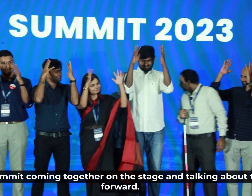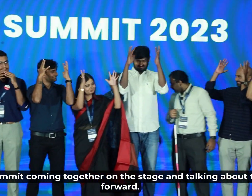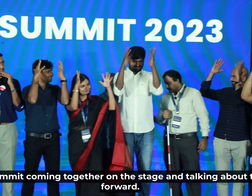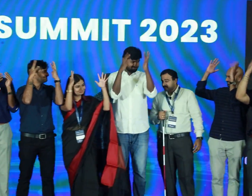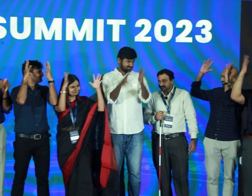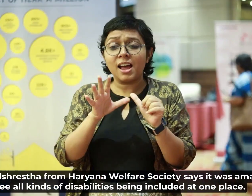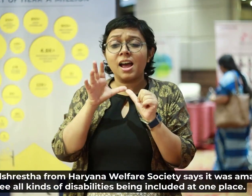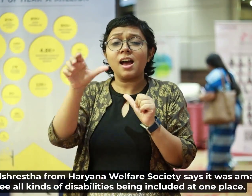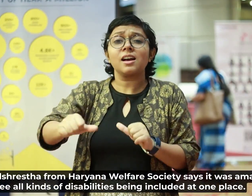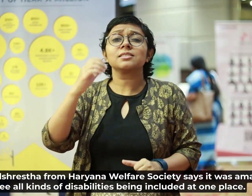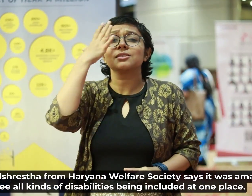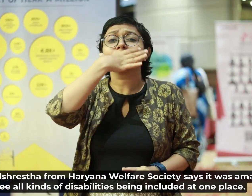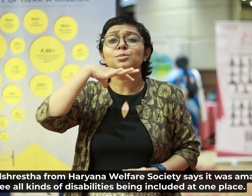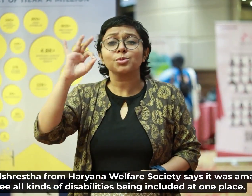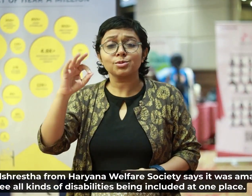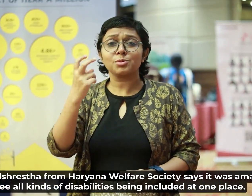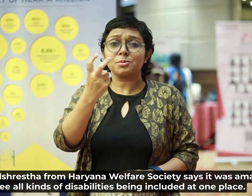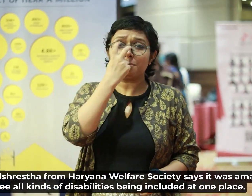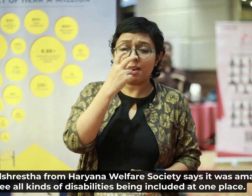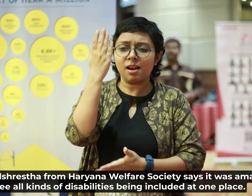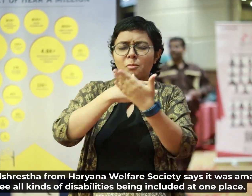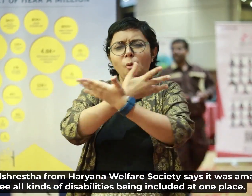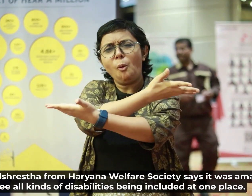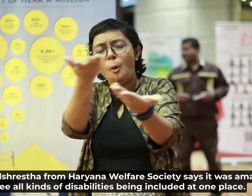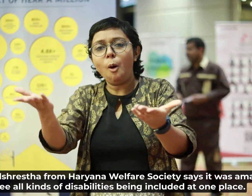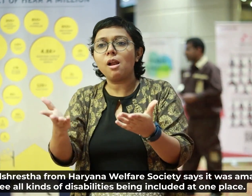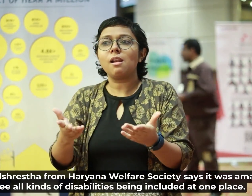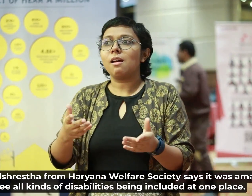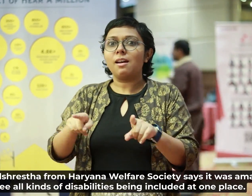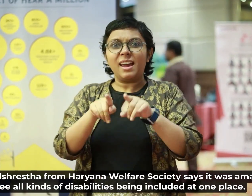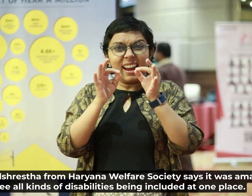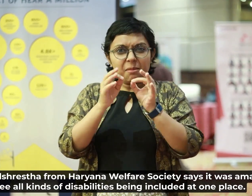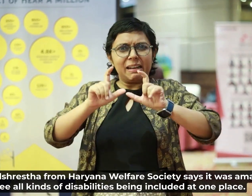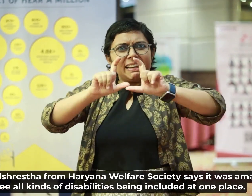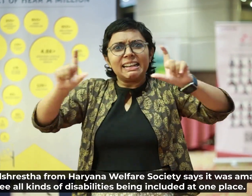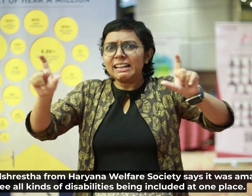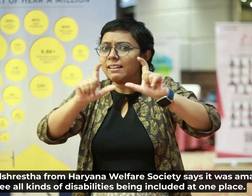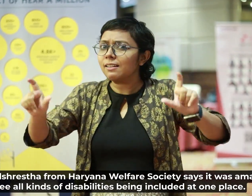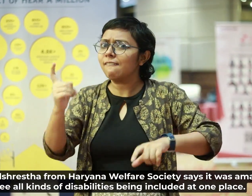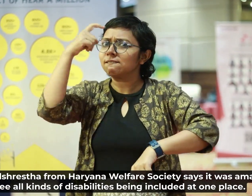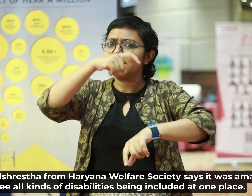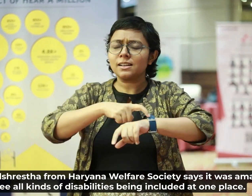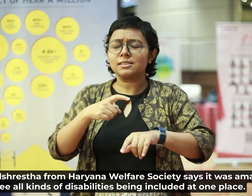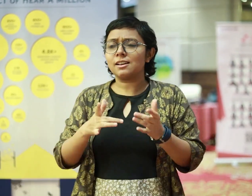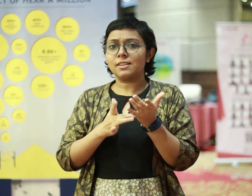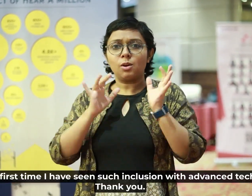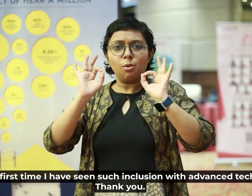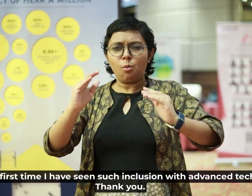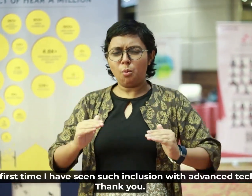and talking about the way forward. Pallavi Kulsreshta from Haryana Welfare Society says, It was amazing to see all kinds of disabilities